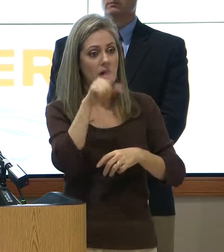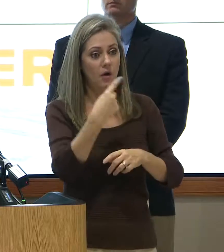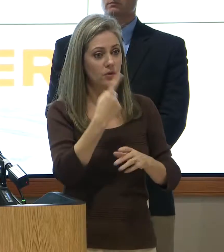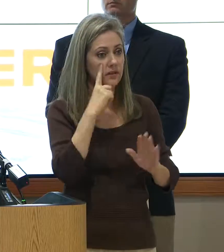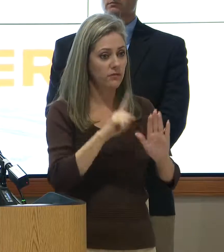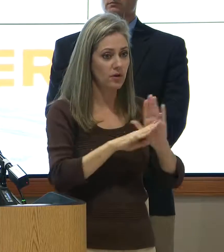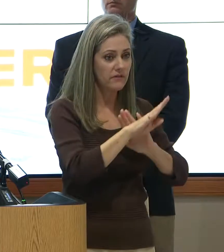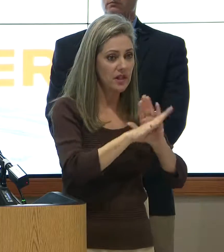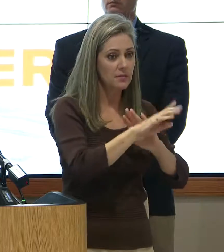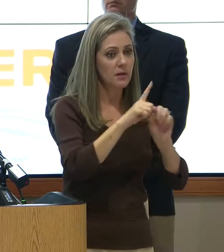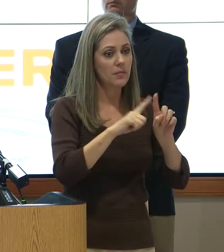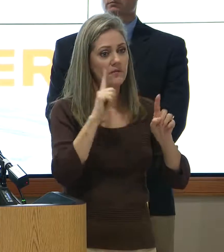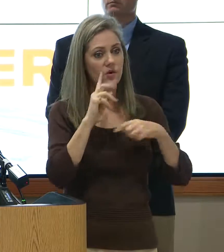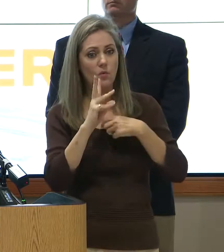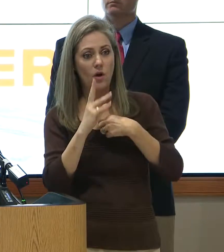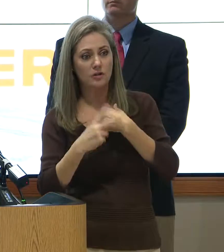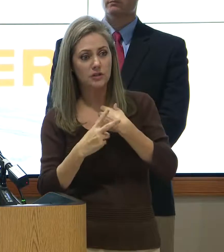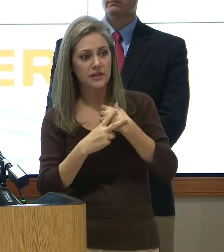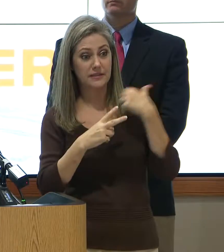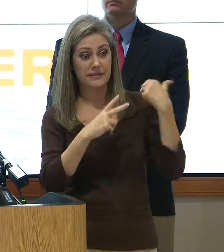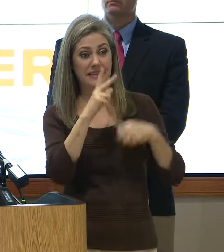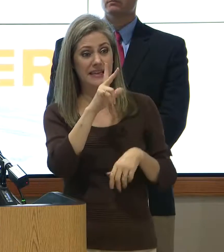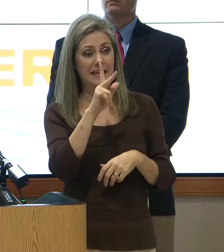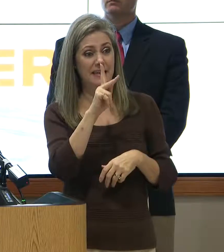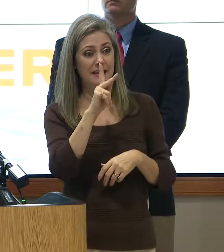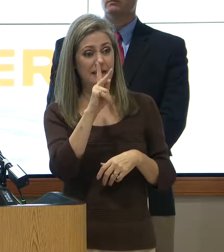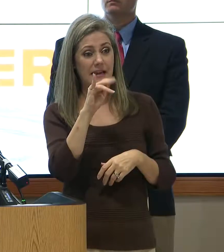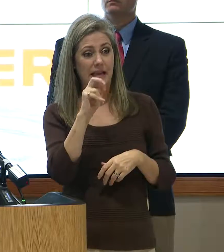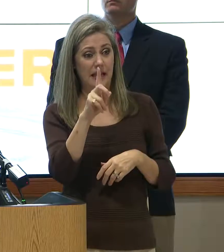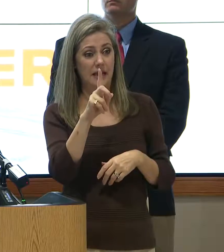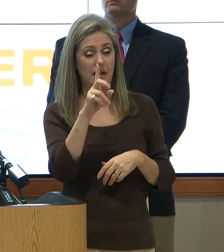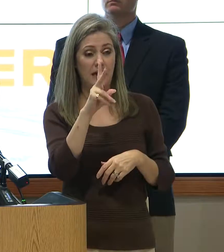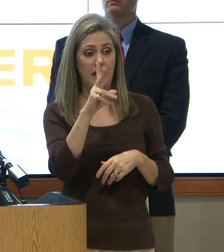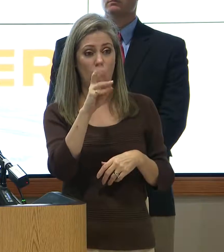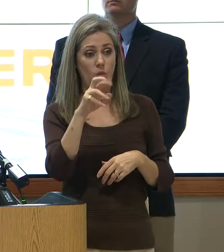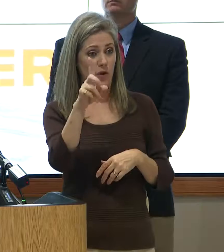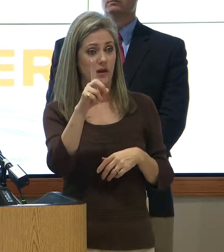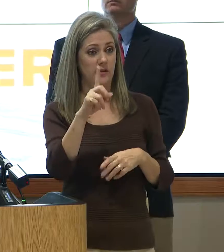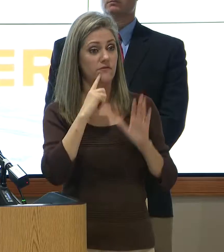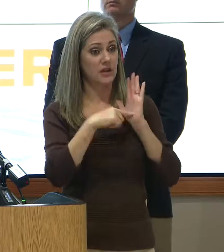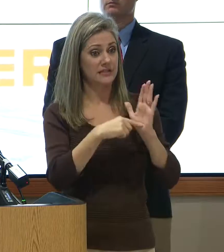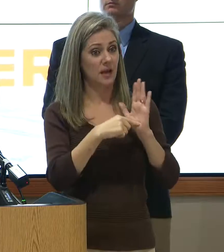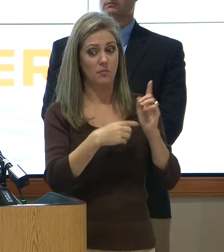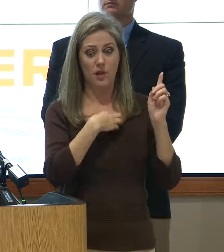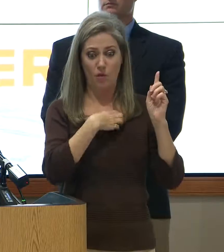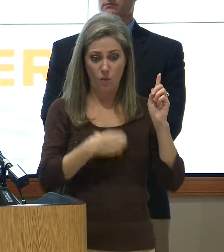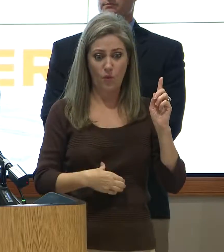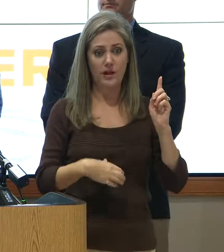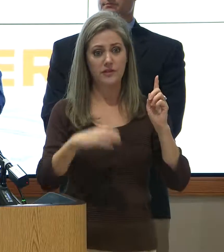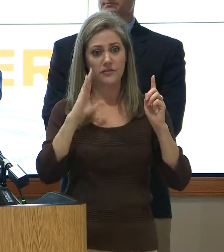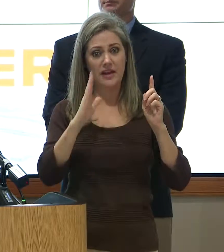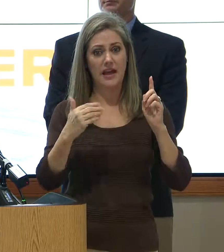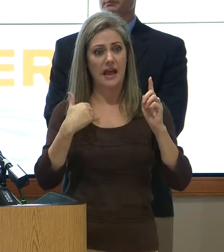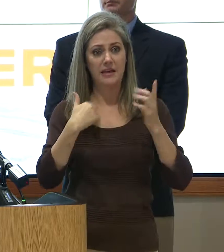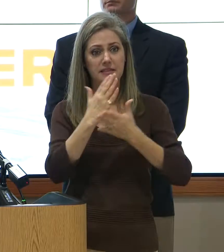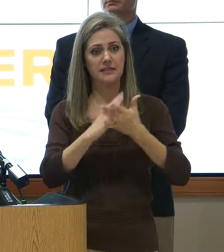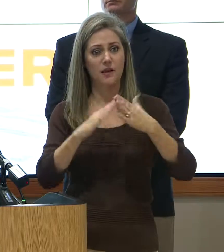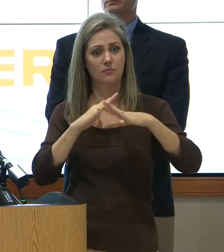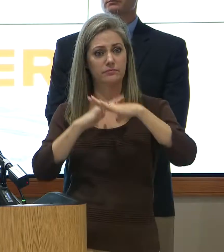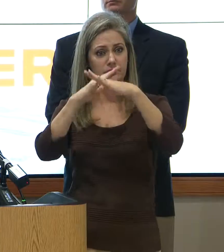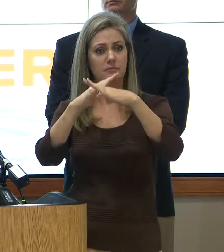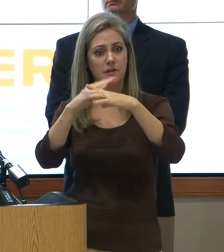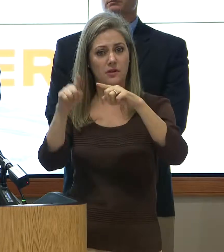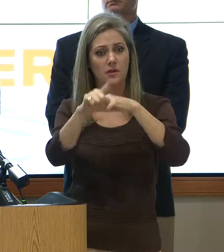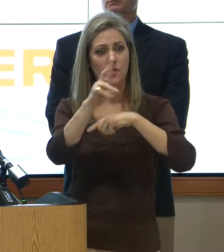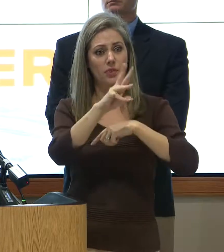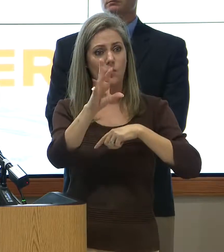watersheds. People in Kingwood, for example, really wish that there had been some kind of detention upstream along the West